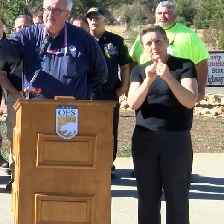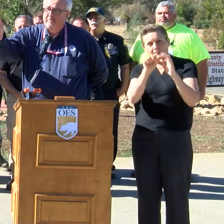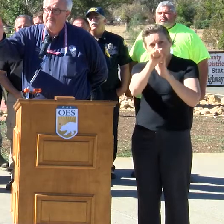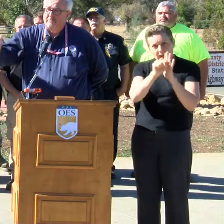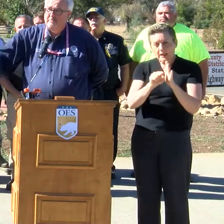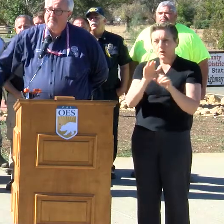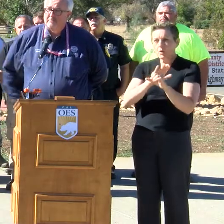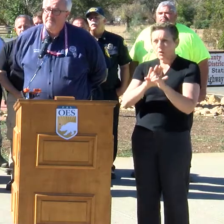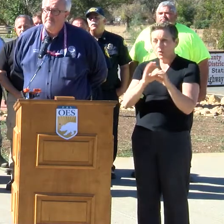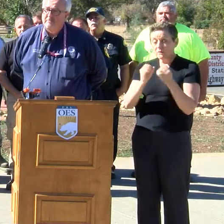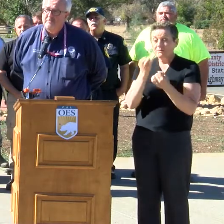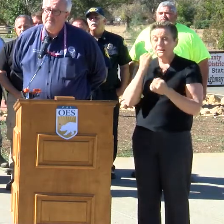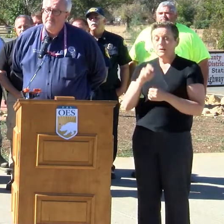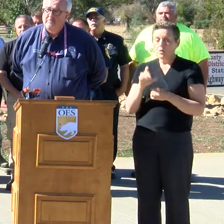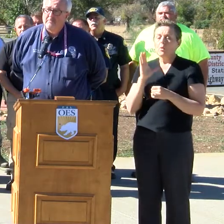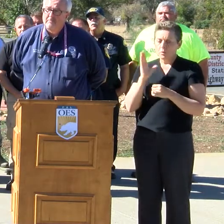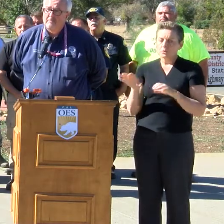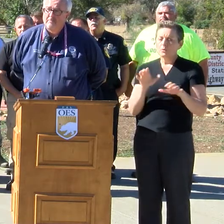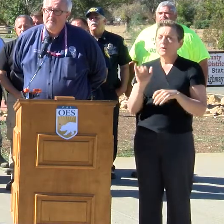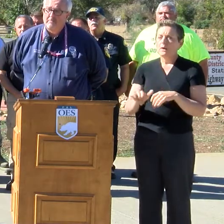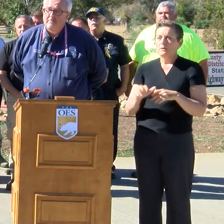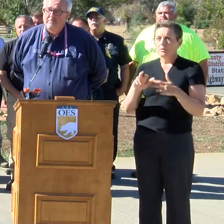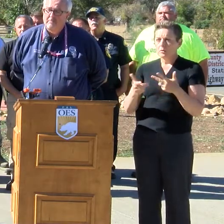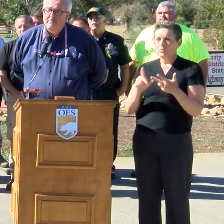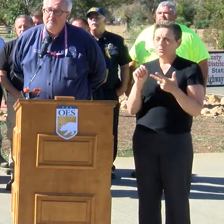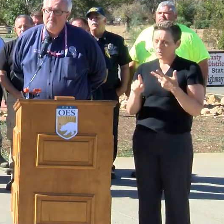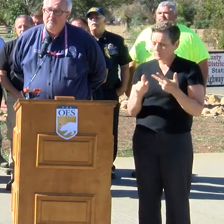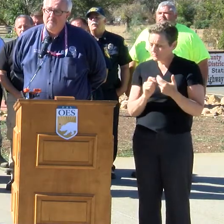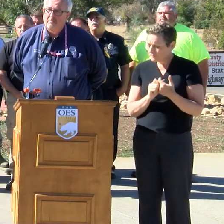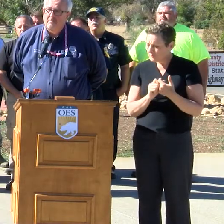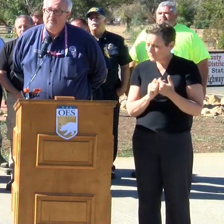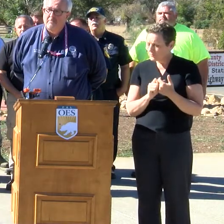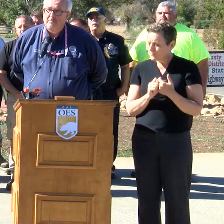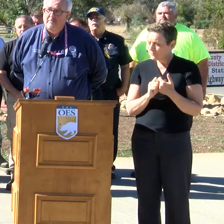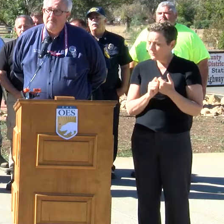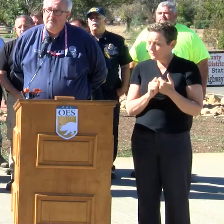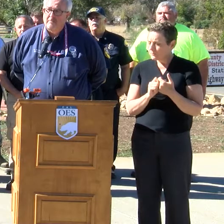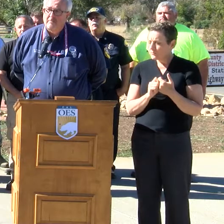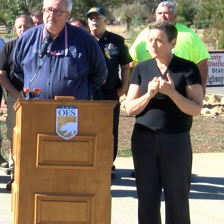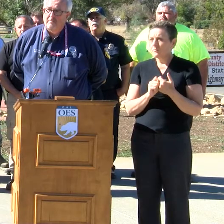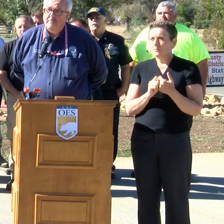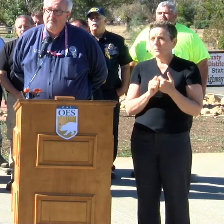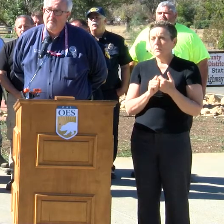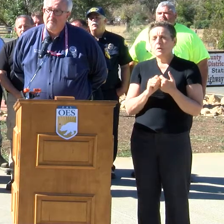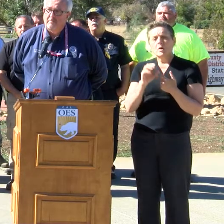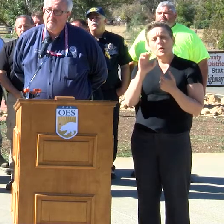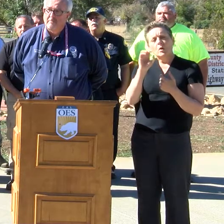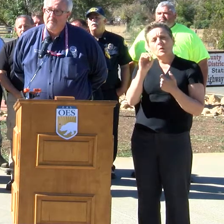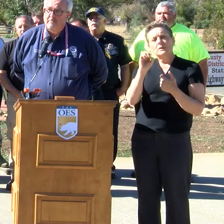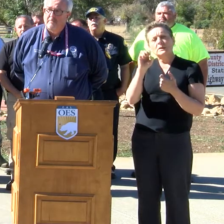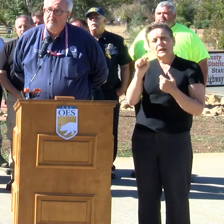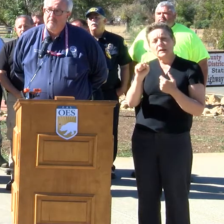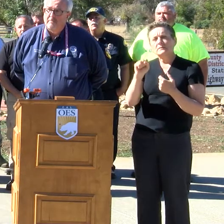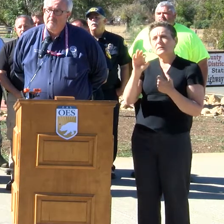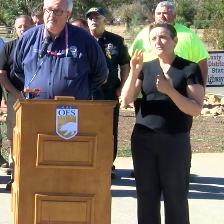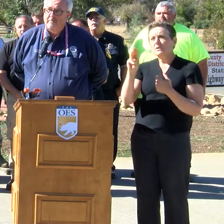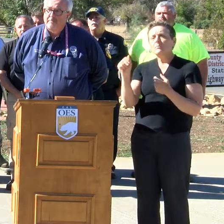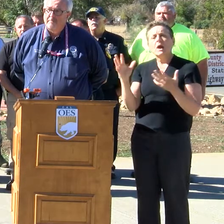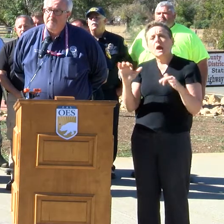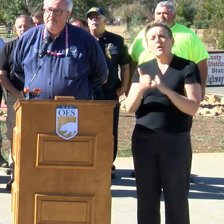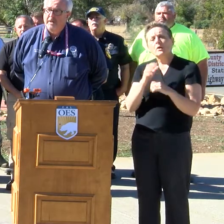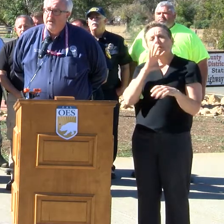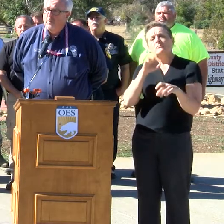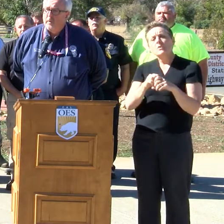we'll do. Thank you. Third question. What oversight role will OES and FEMA have in the rebuilding